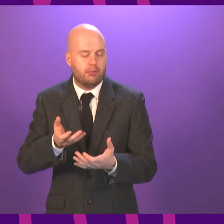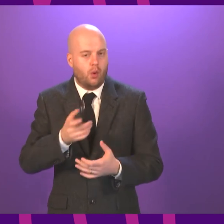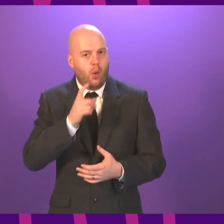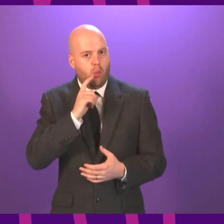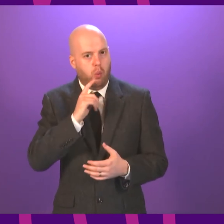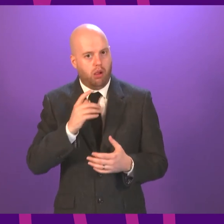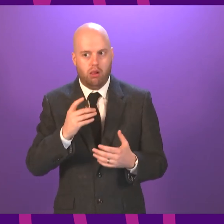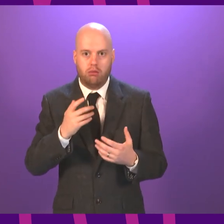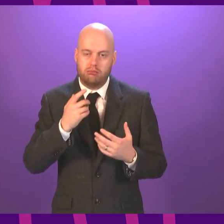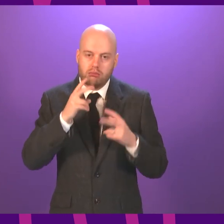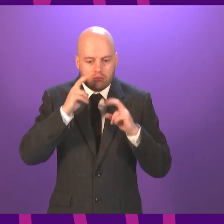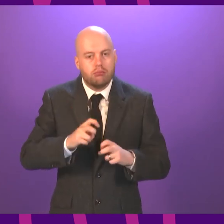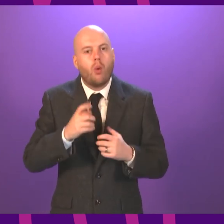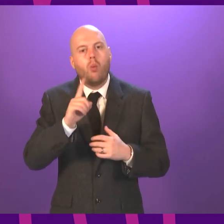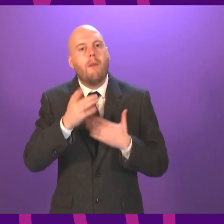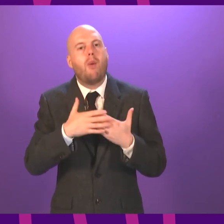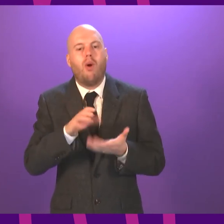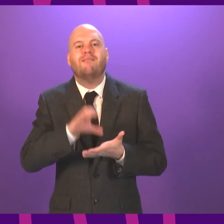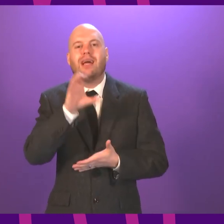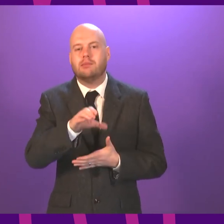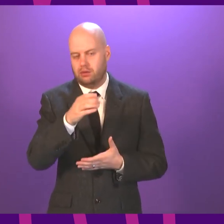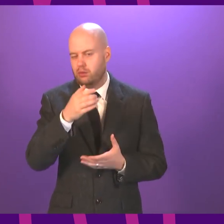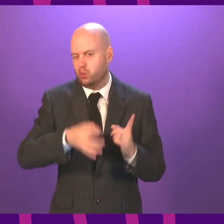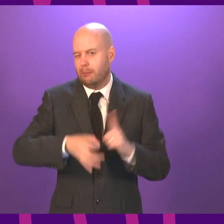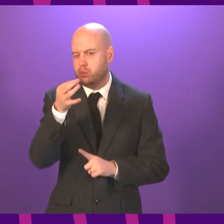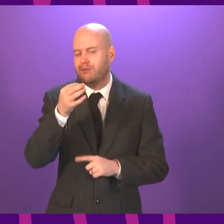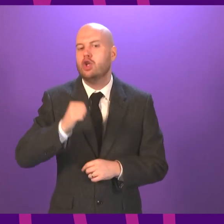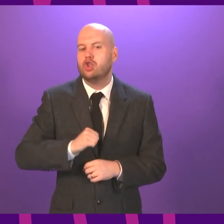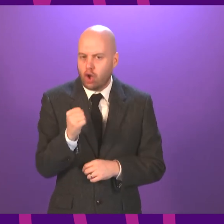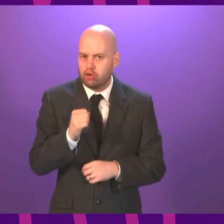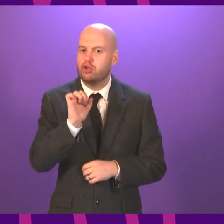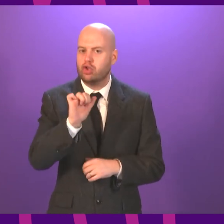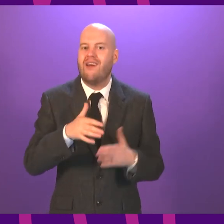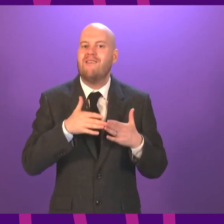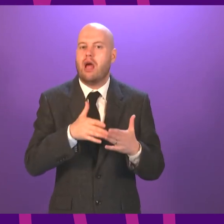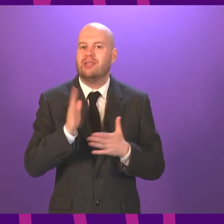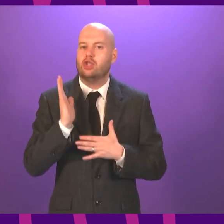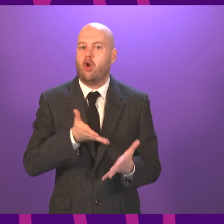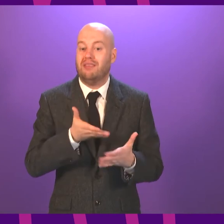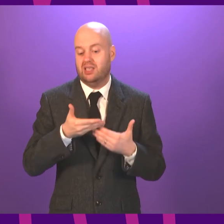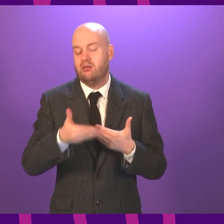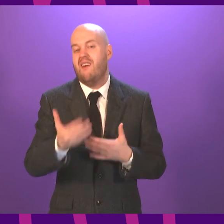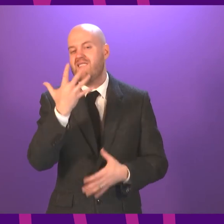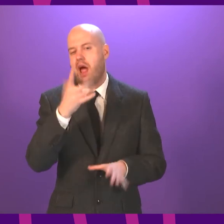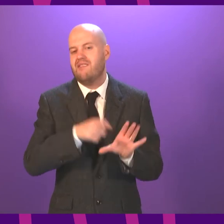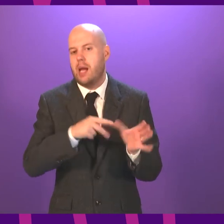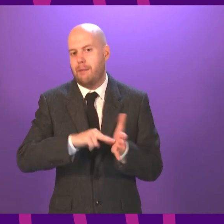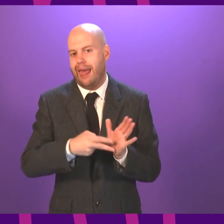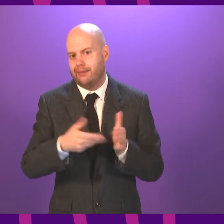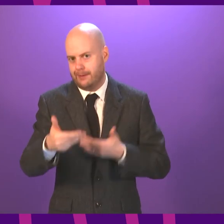to support and improve Scotland's ferry services over the next five years as part of our wider infrastructure investment plan.